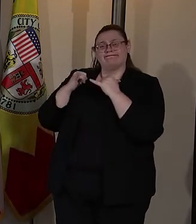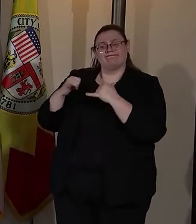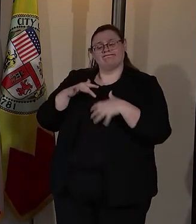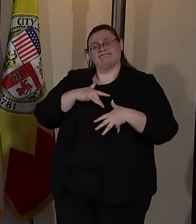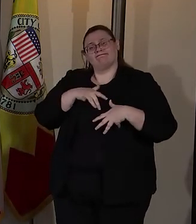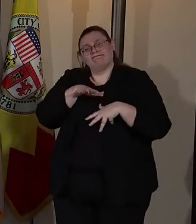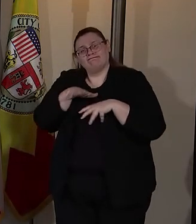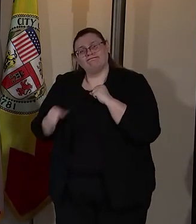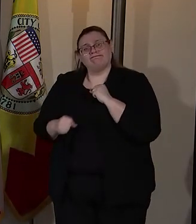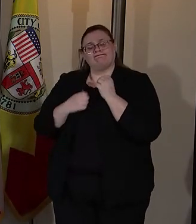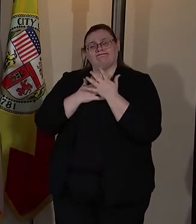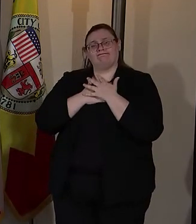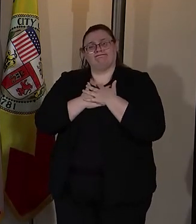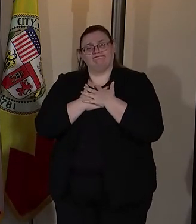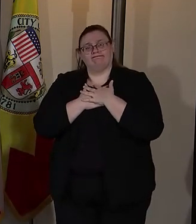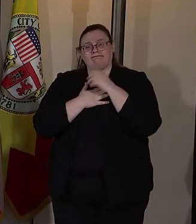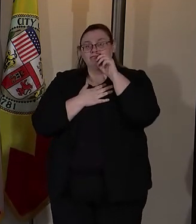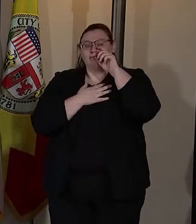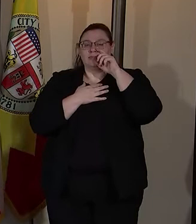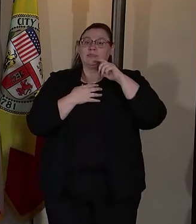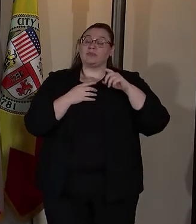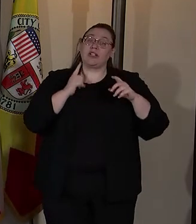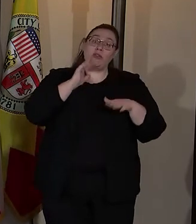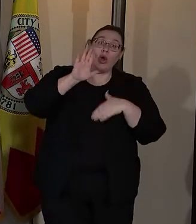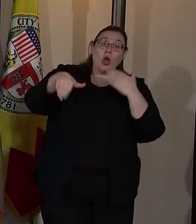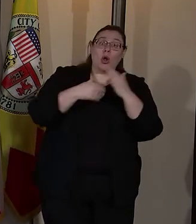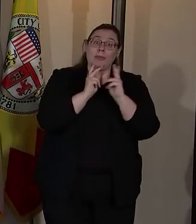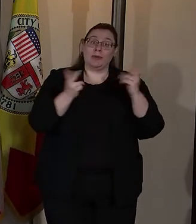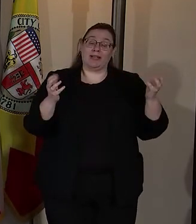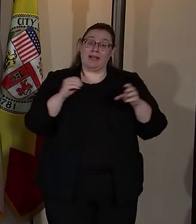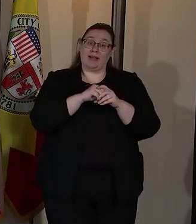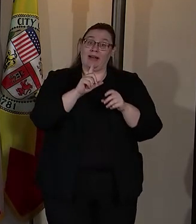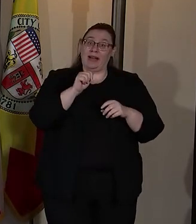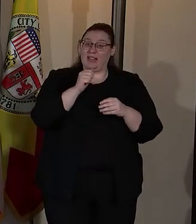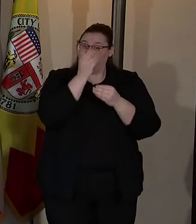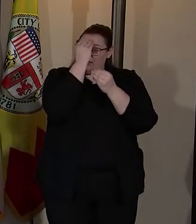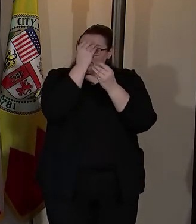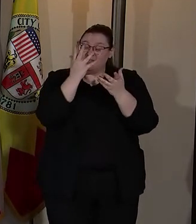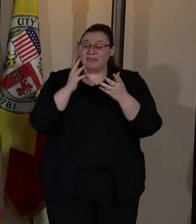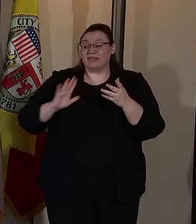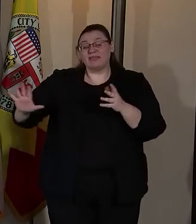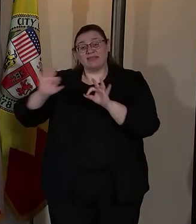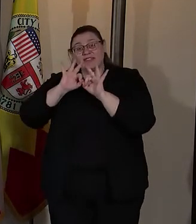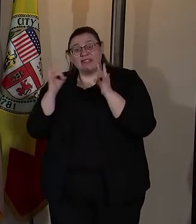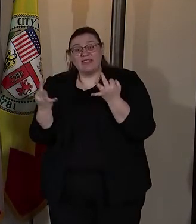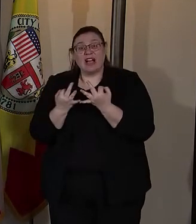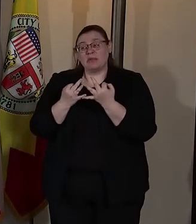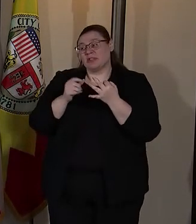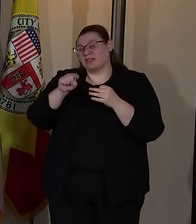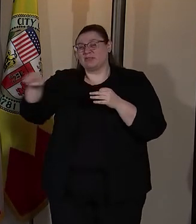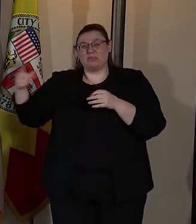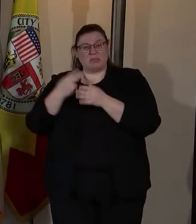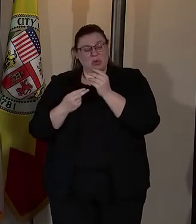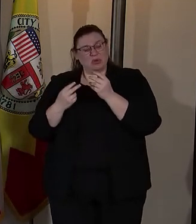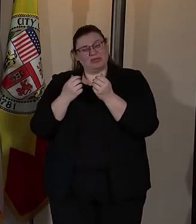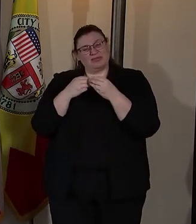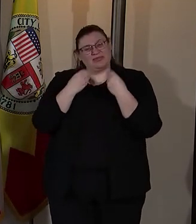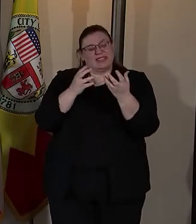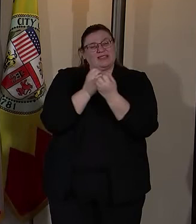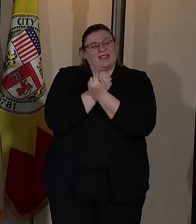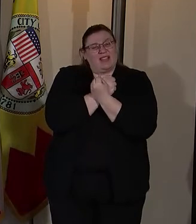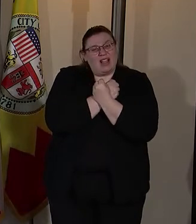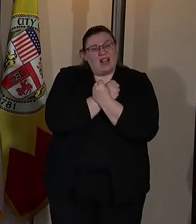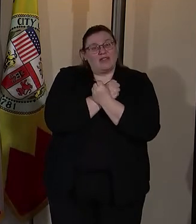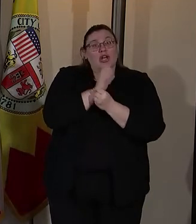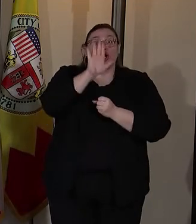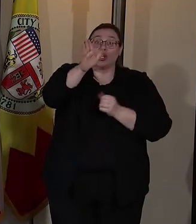heartbroken and I speak for all Angelenos when I say that we send love to their families that your service that your sacrifice